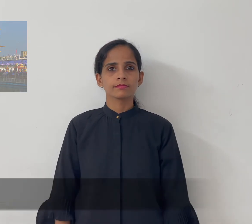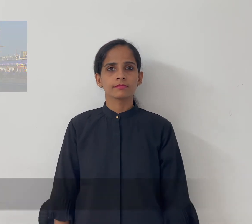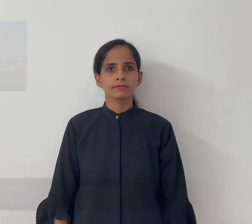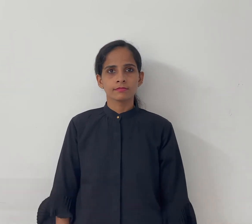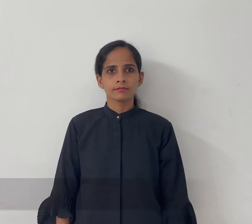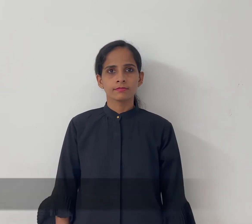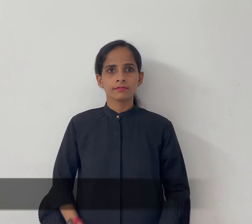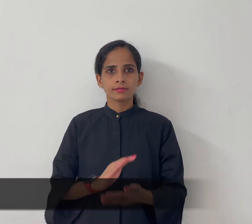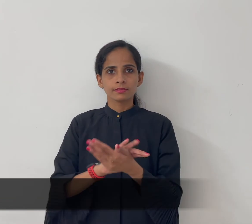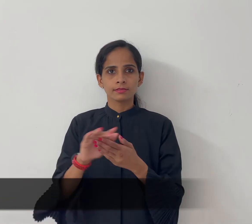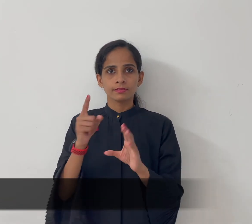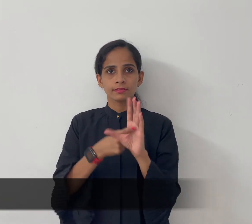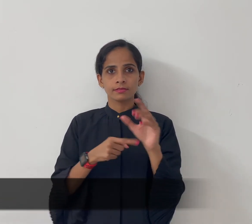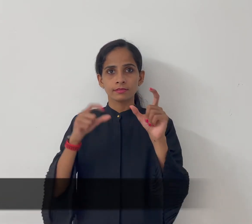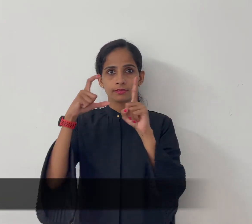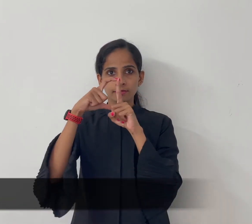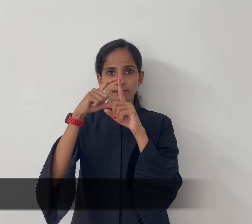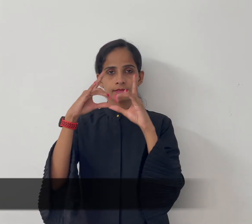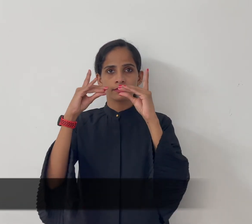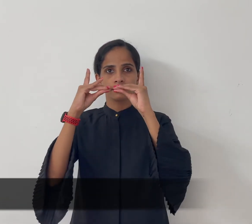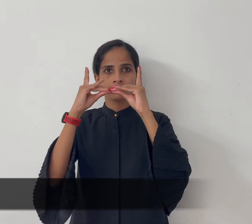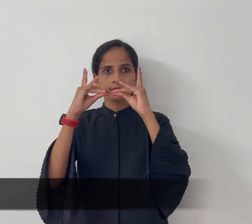Charminar Hyderabad